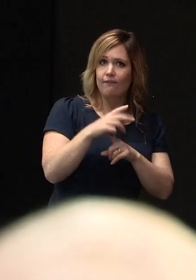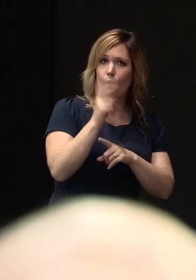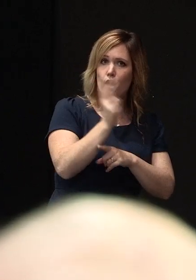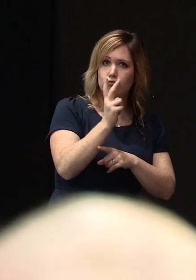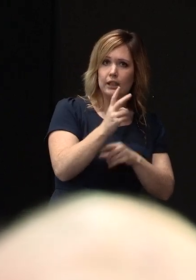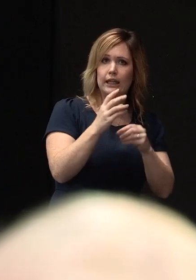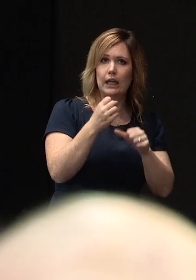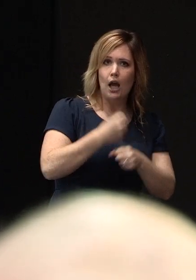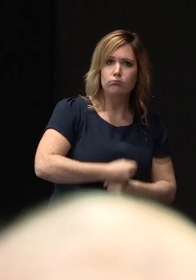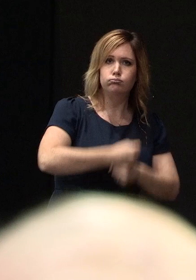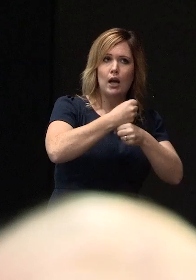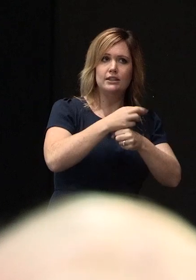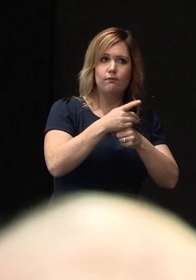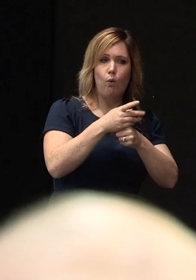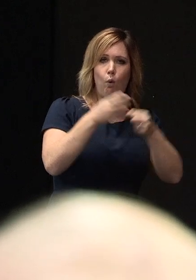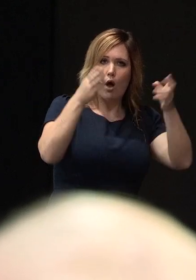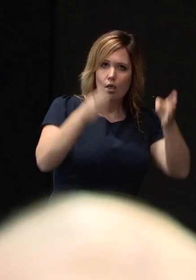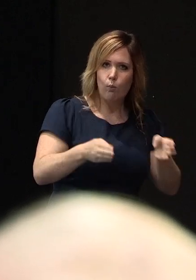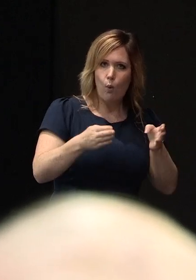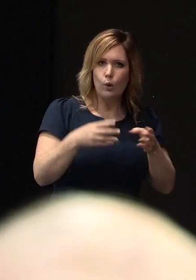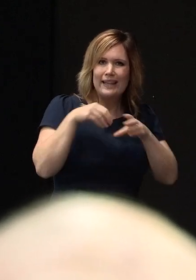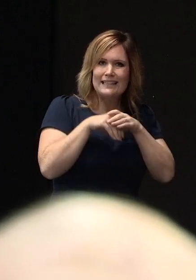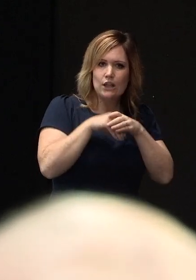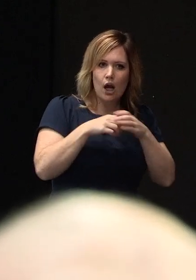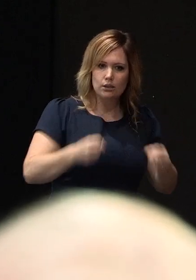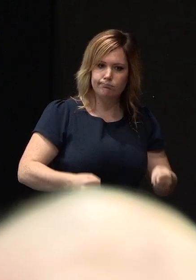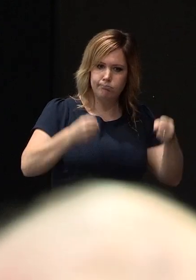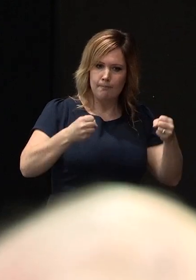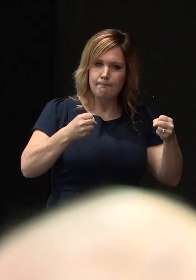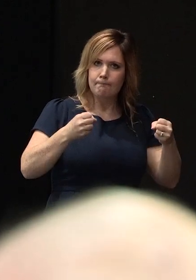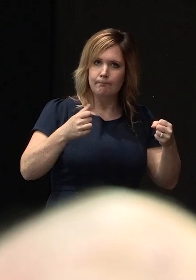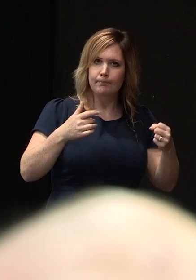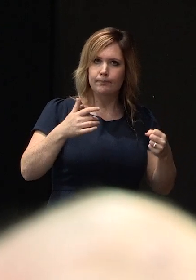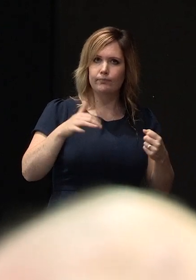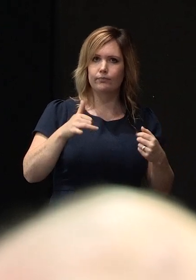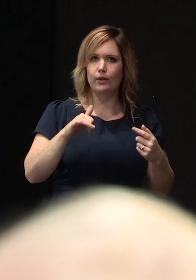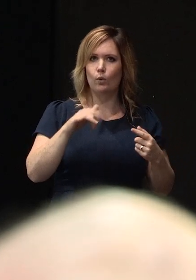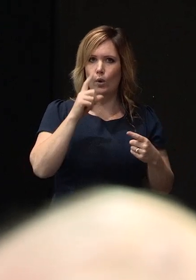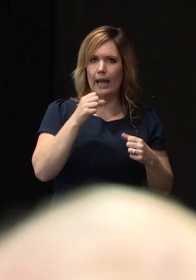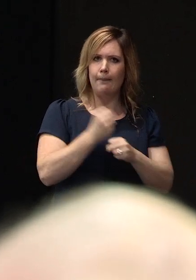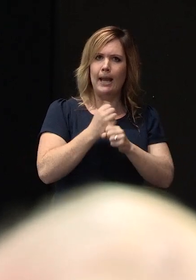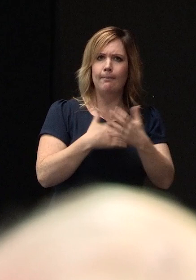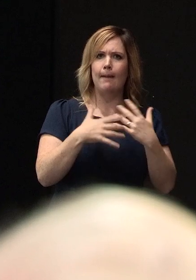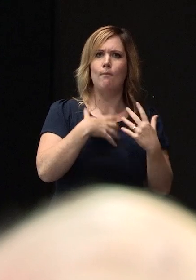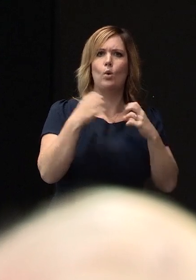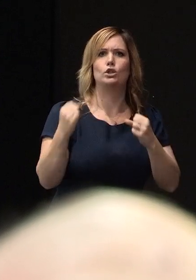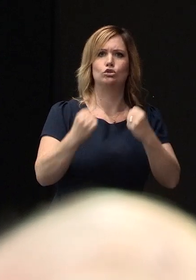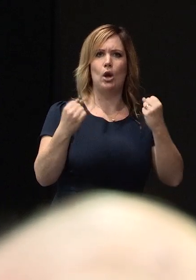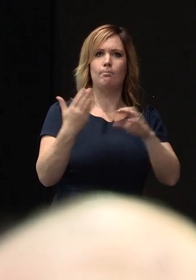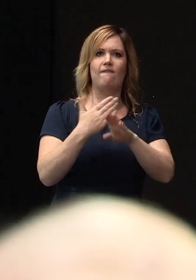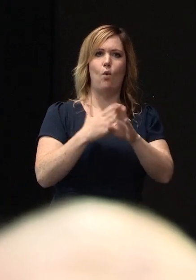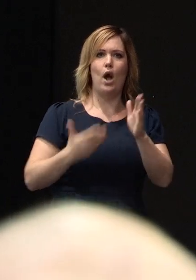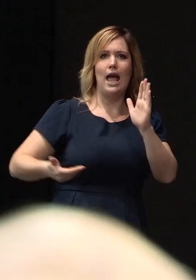the wall the interior wall bracing or put strengthening ply before reapplying jib